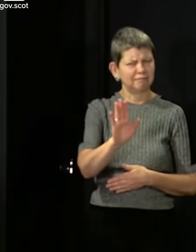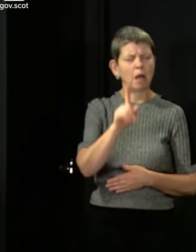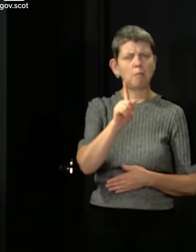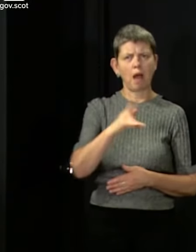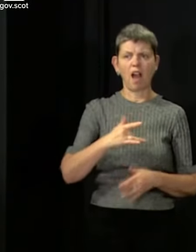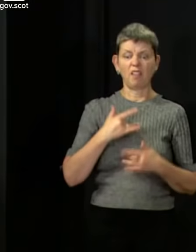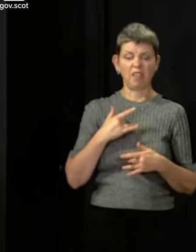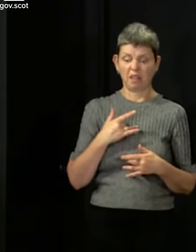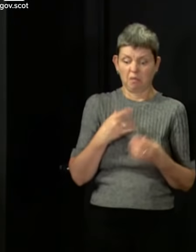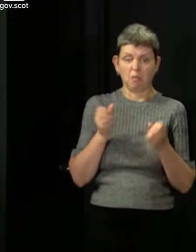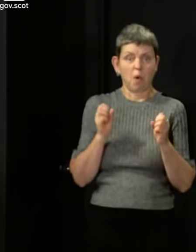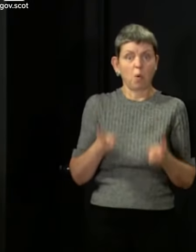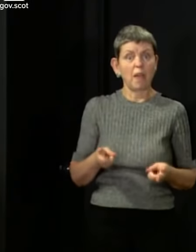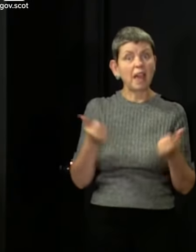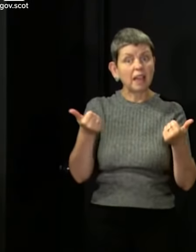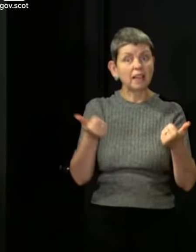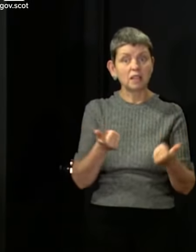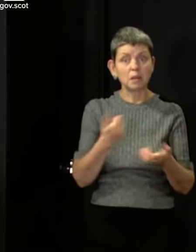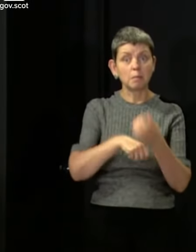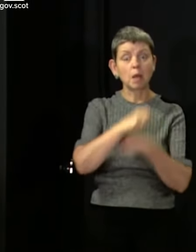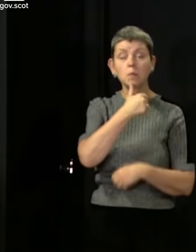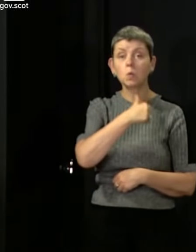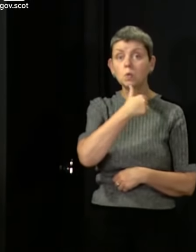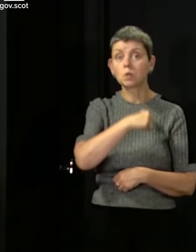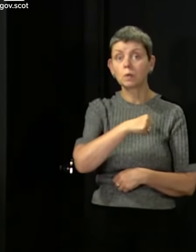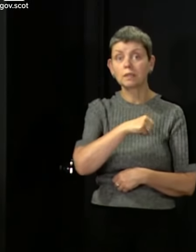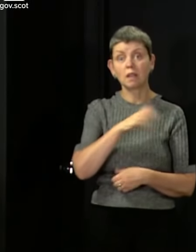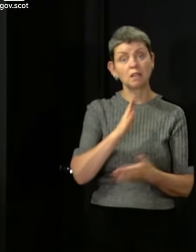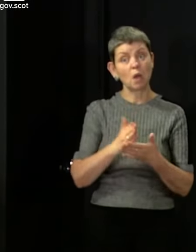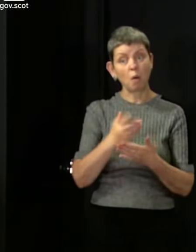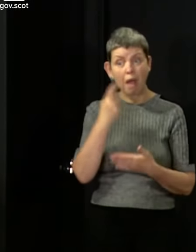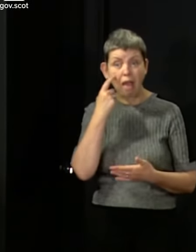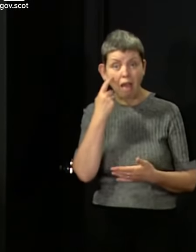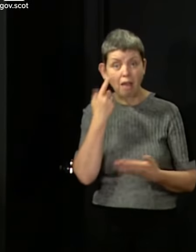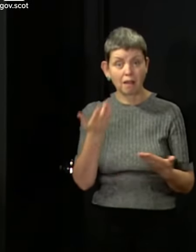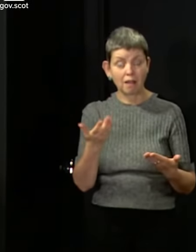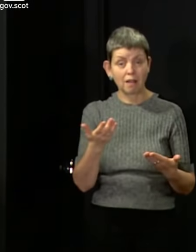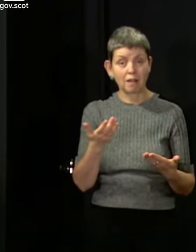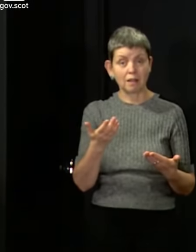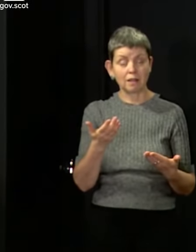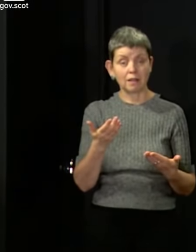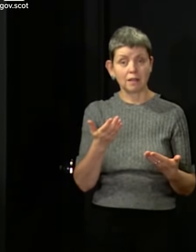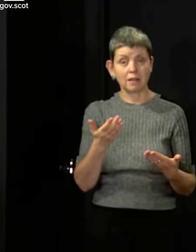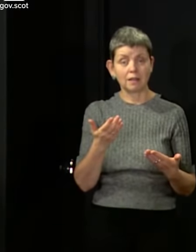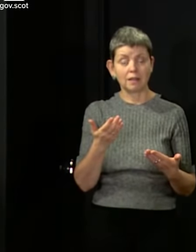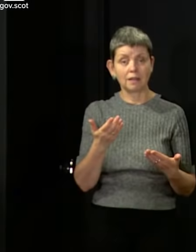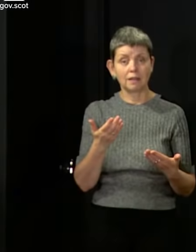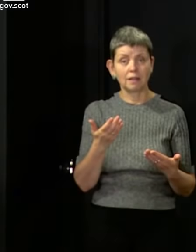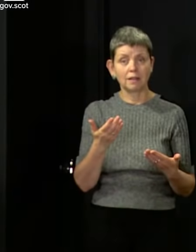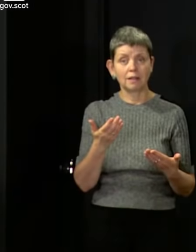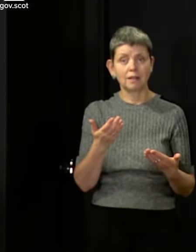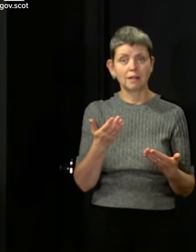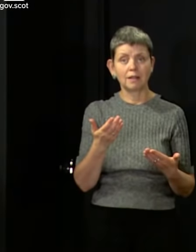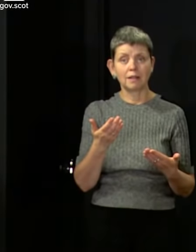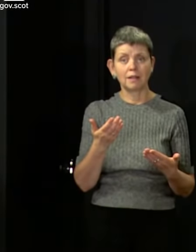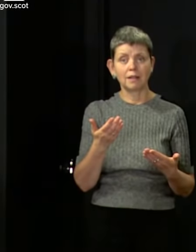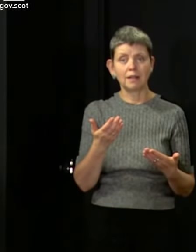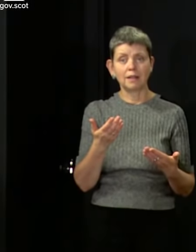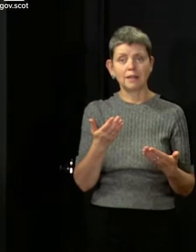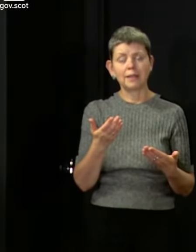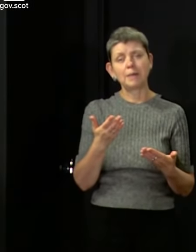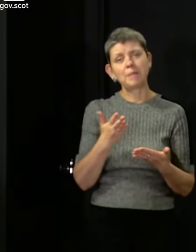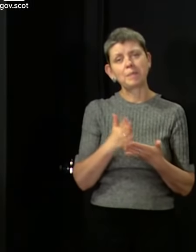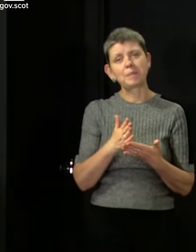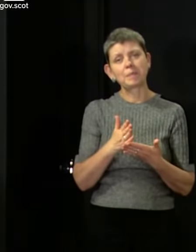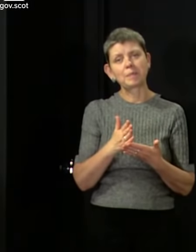something that I feel any great discomfort. So, so give it a go, try it. You know, we often when these and they very rarely come in in the context